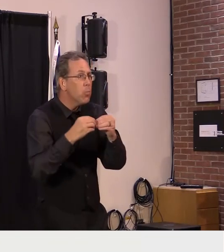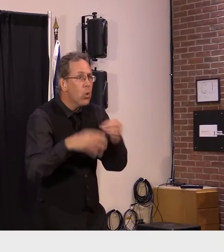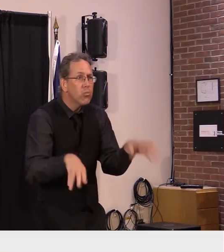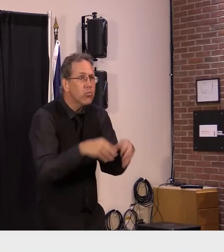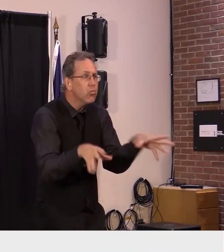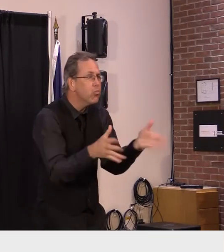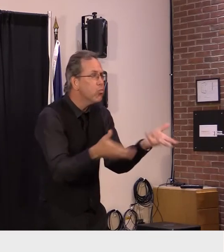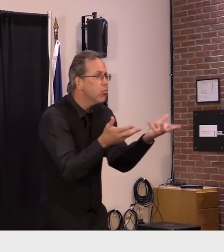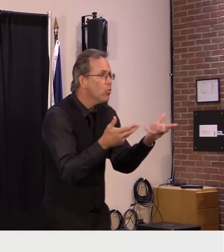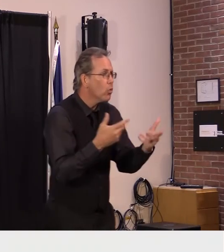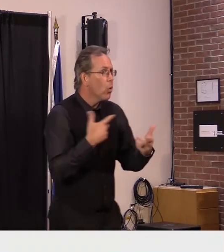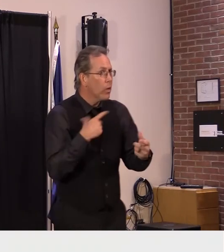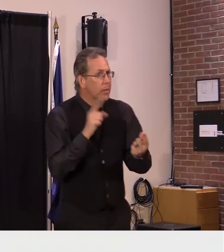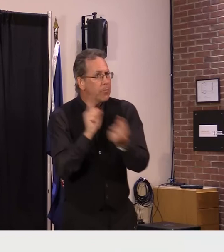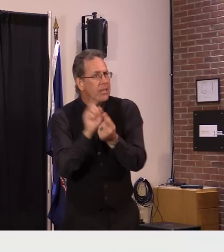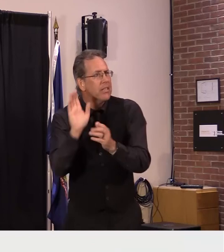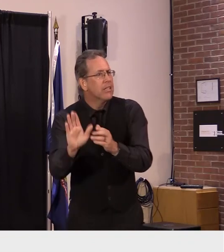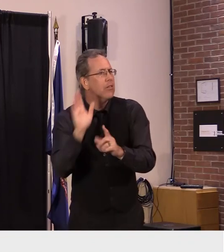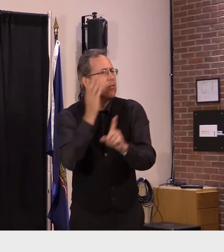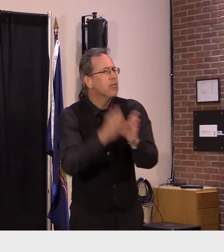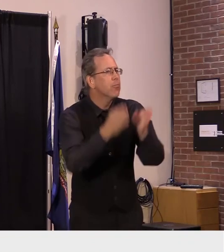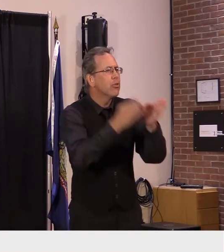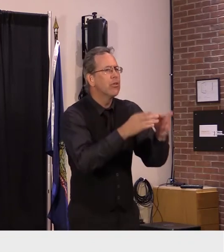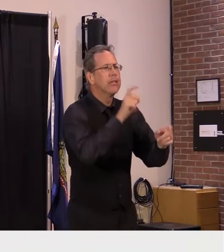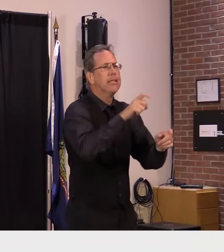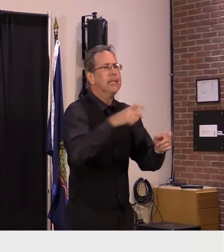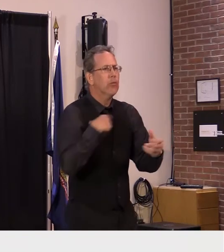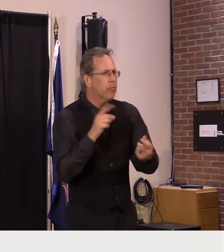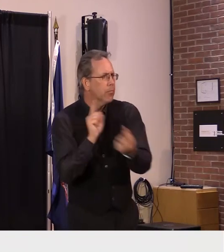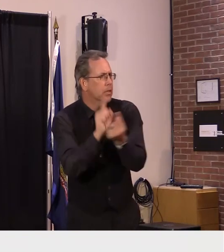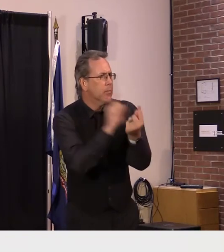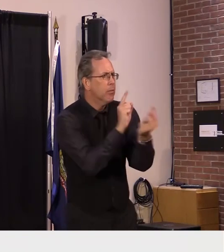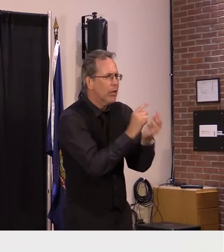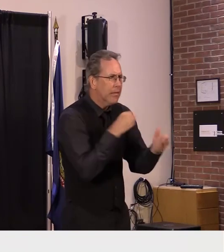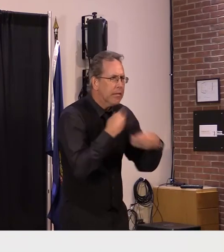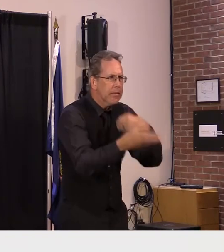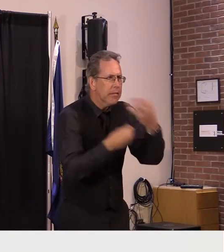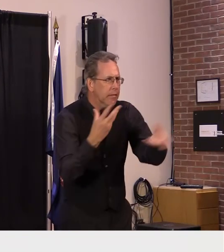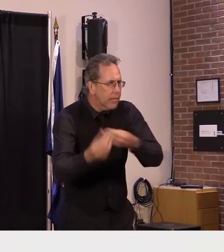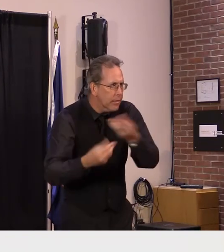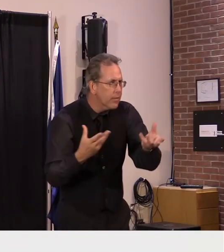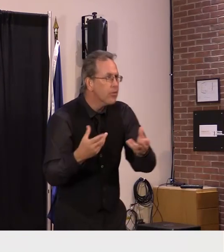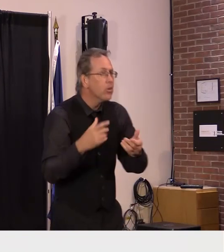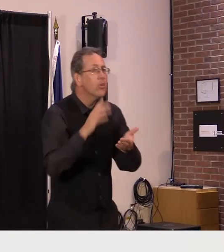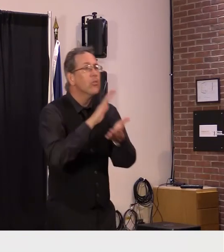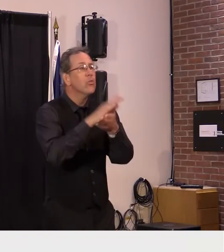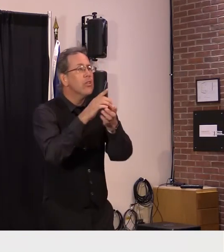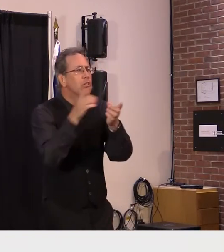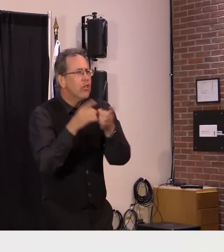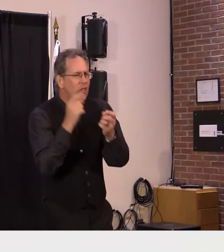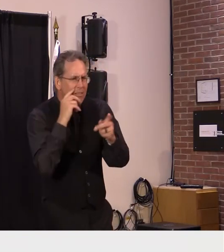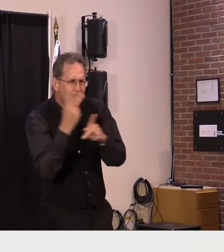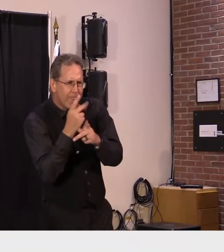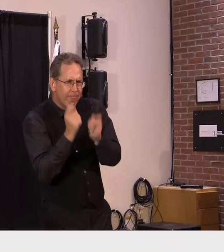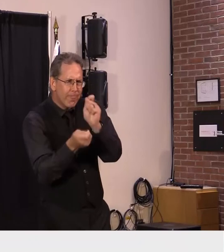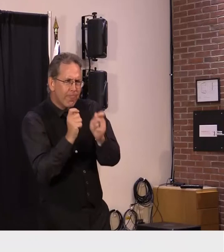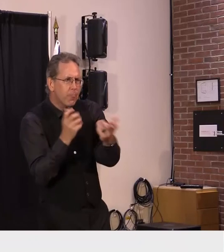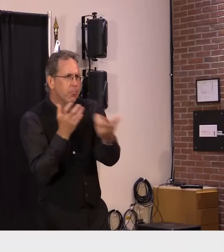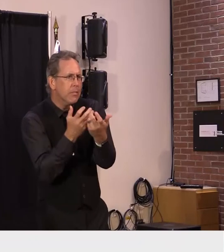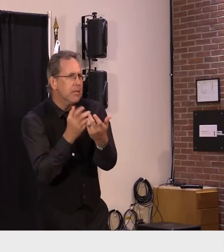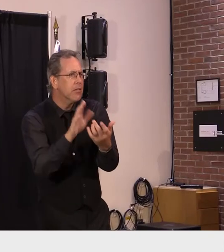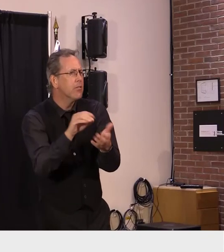so you know the the strategies that local school districts are designing are going to be hindered to extend by the the workforce that's available